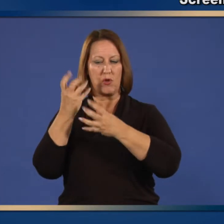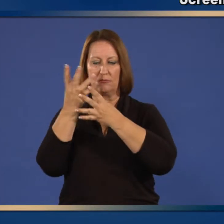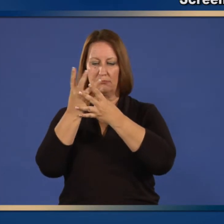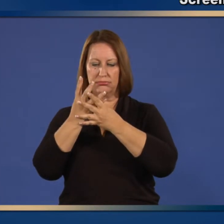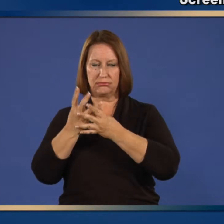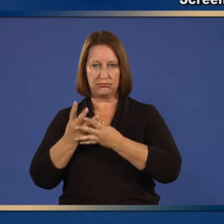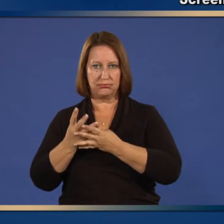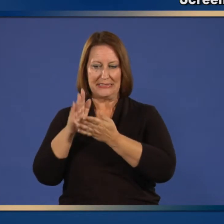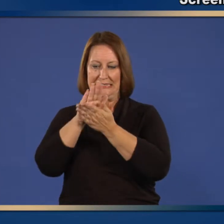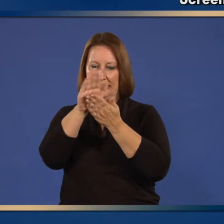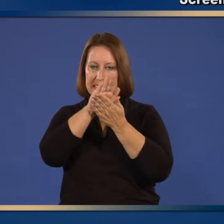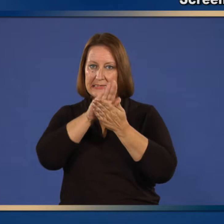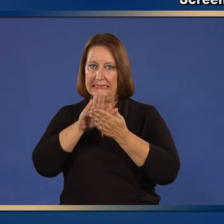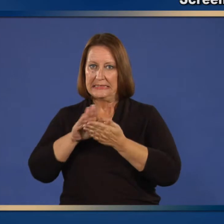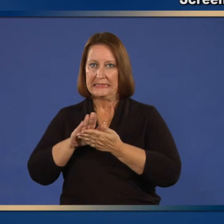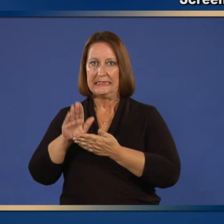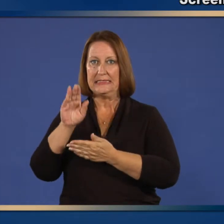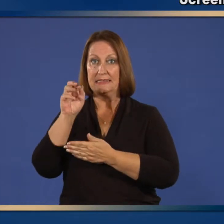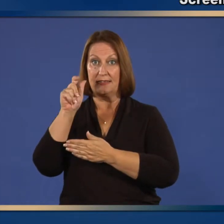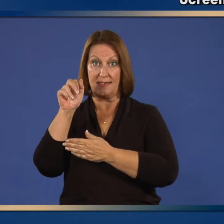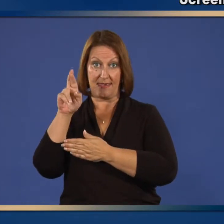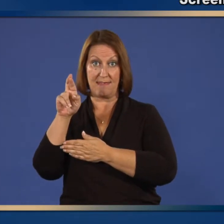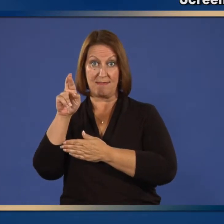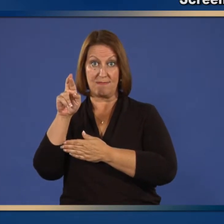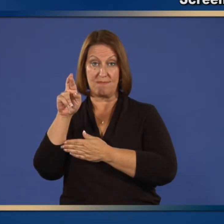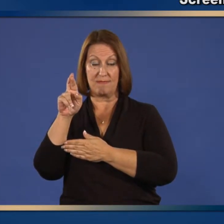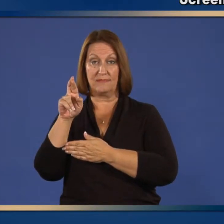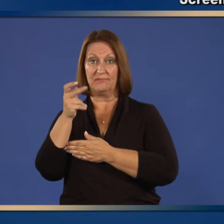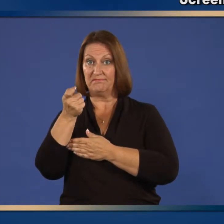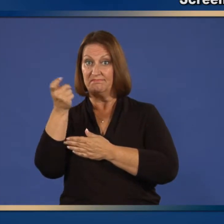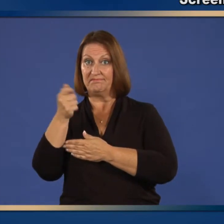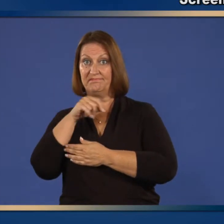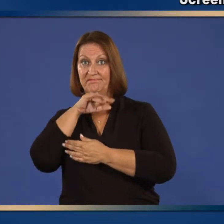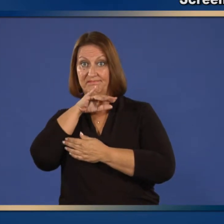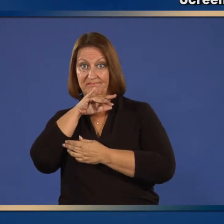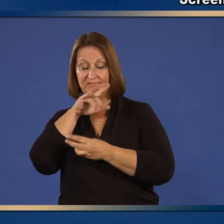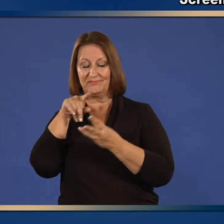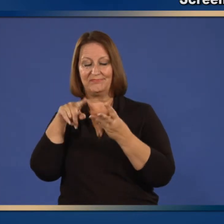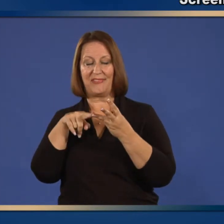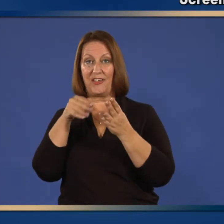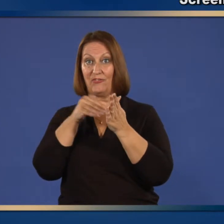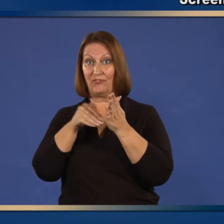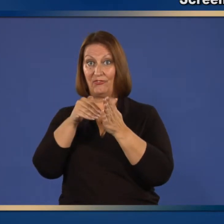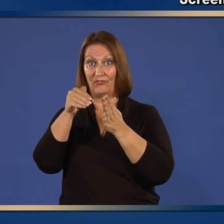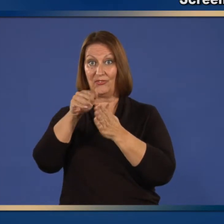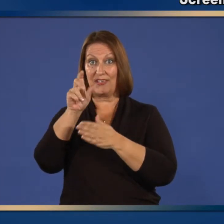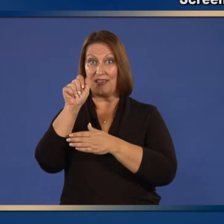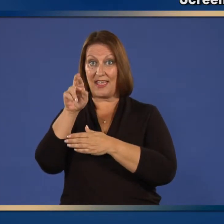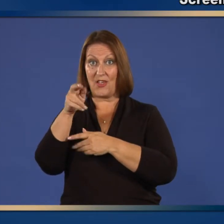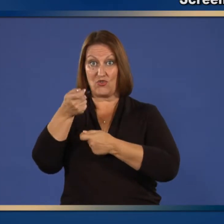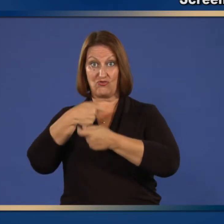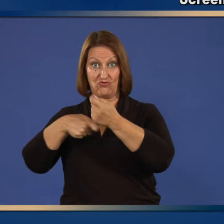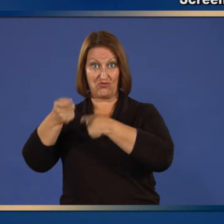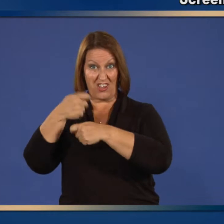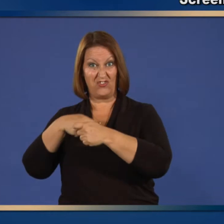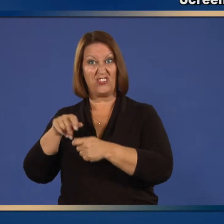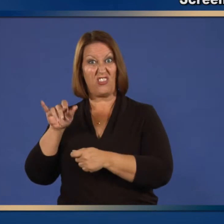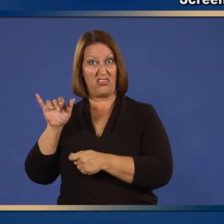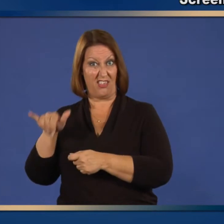25. High efficiency particulate air filtration. 25. And frequent air changes. 26.